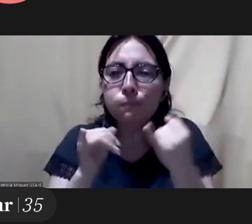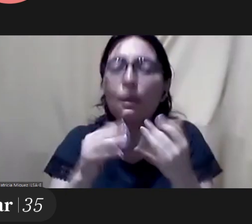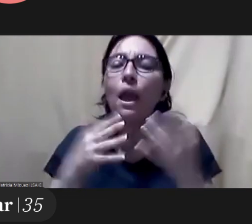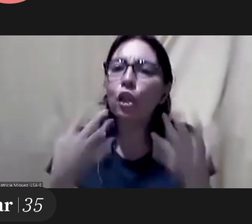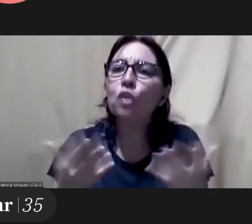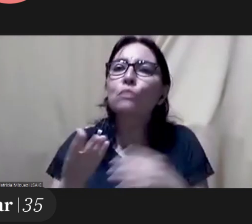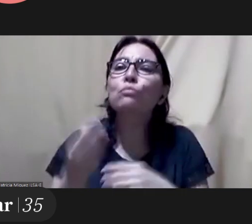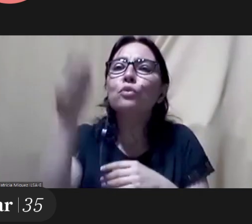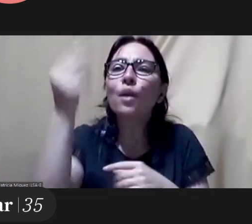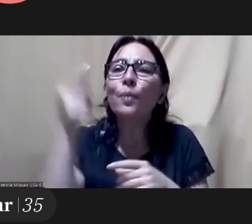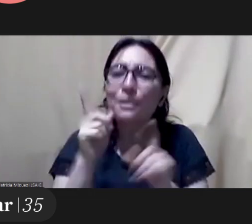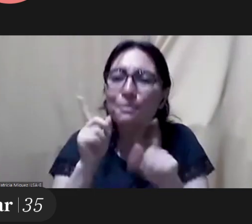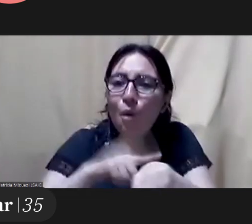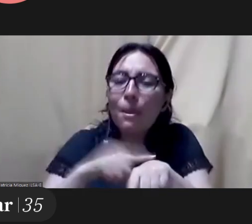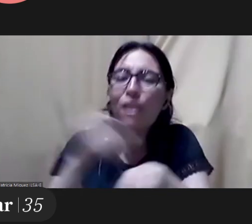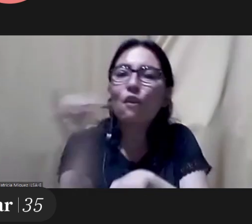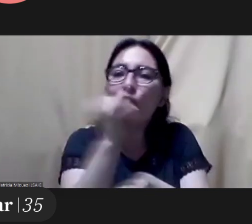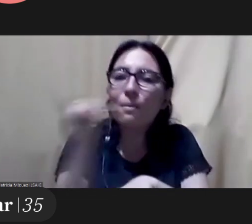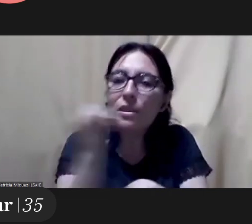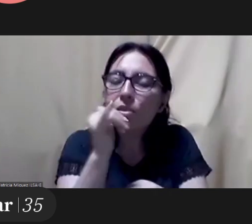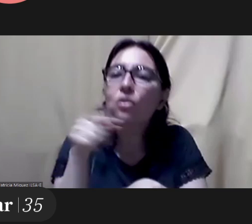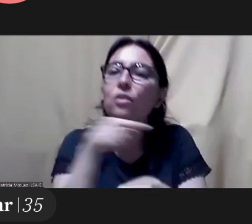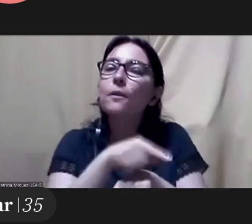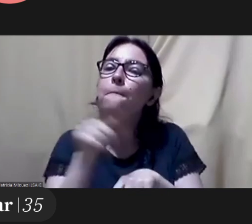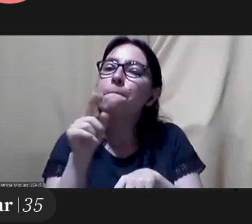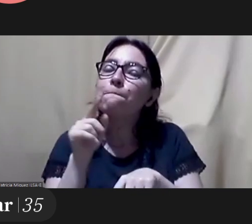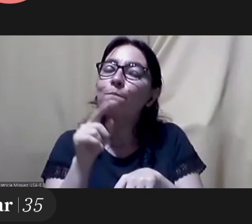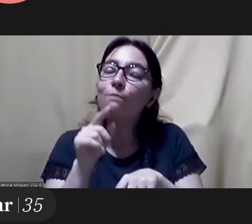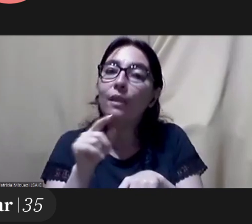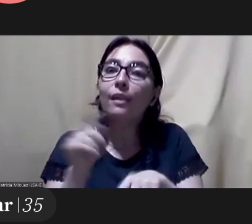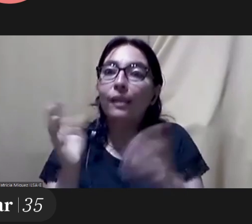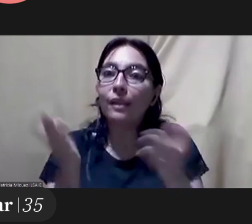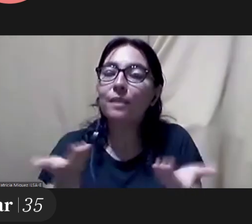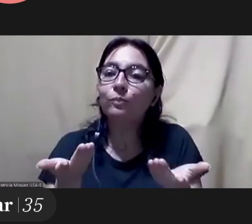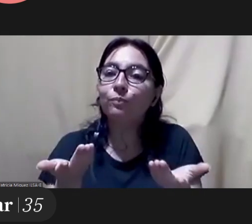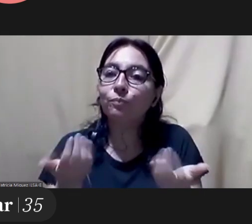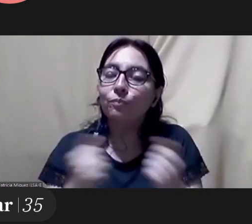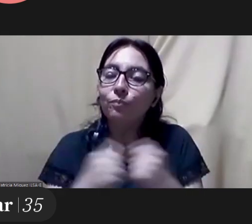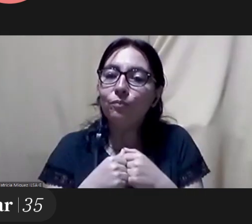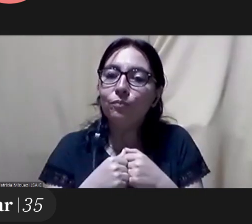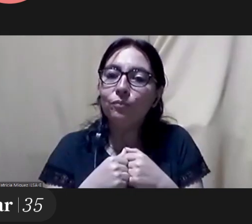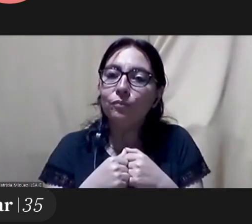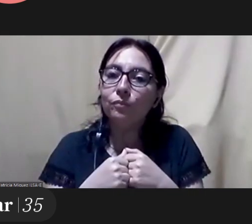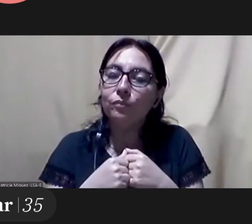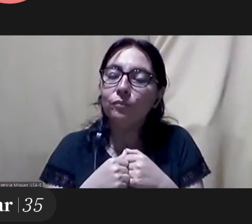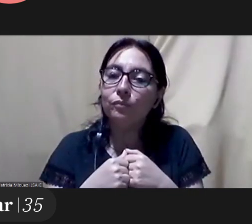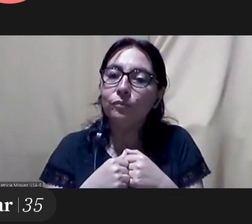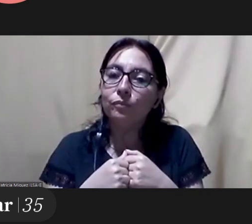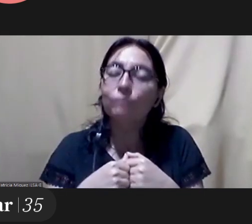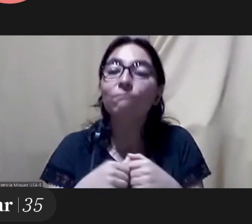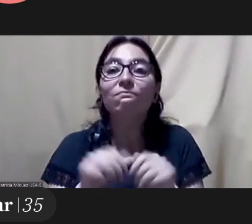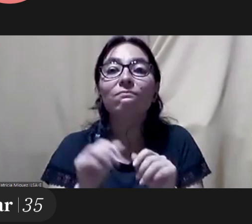stories in those shootings and it was more difficult to tell those stories, to narrate those feminine stories,